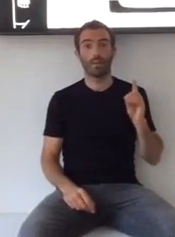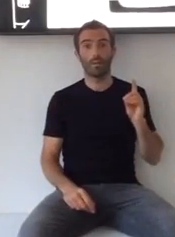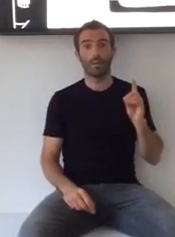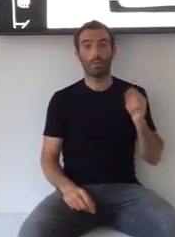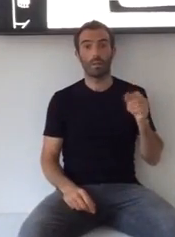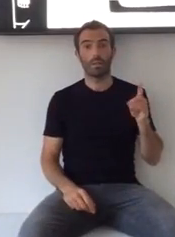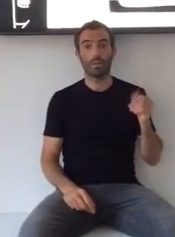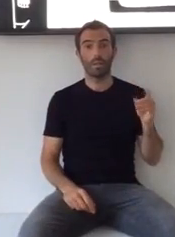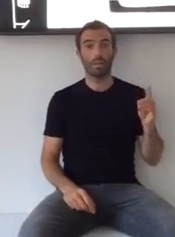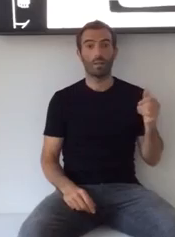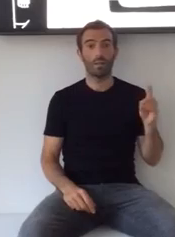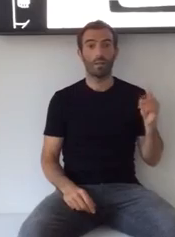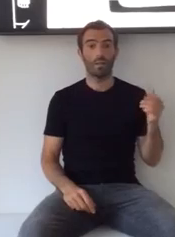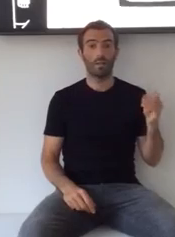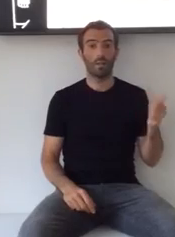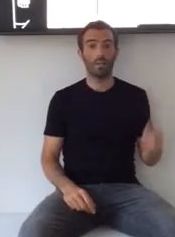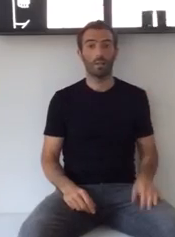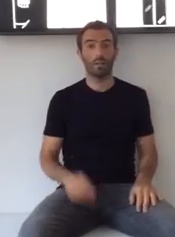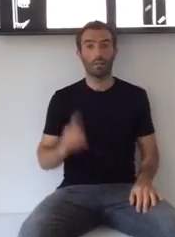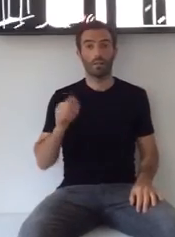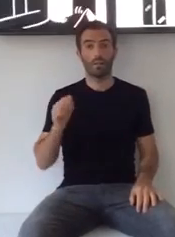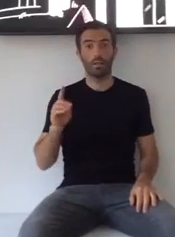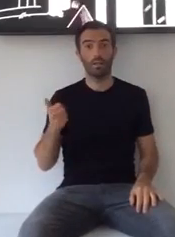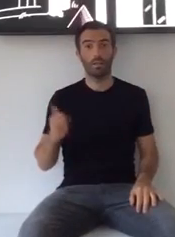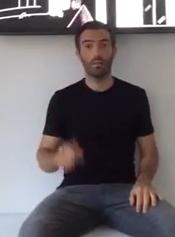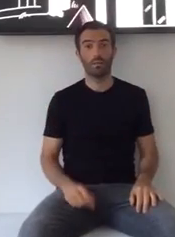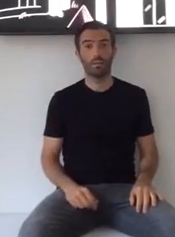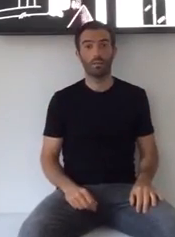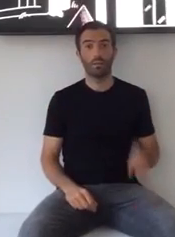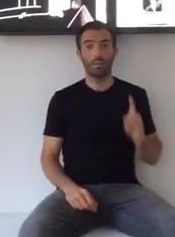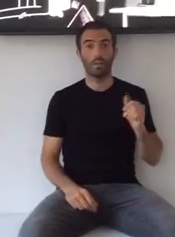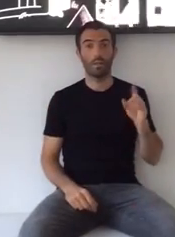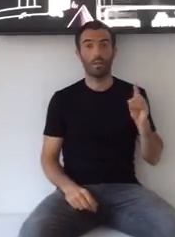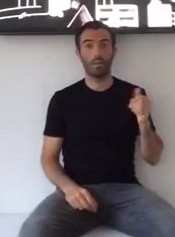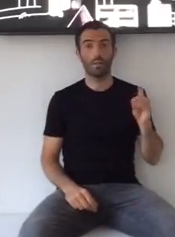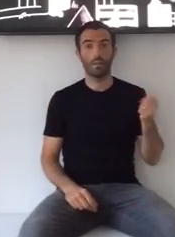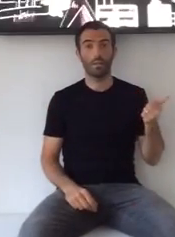I gotta face alone Yeah,